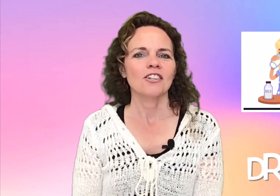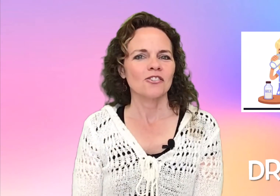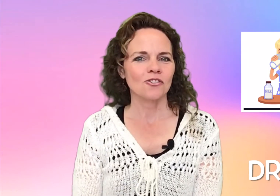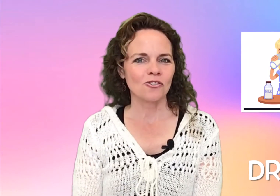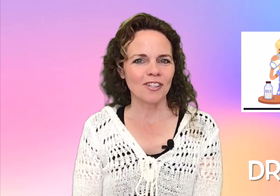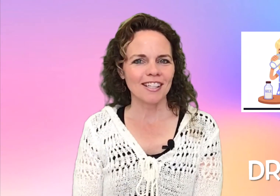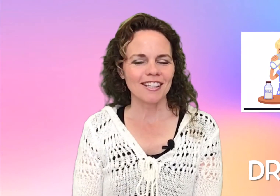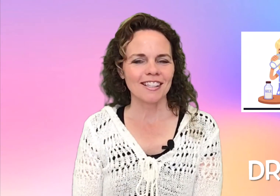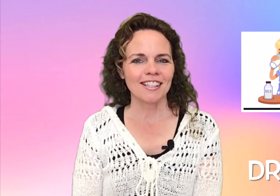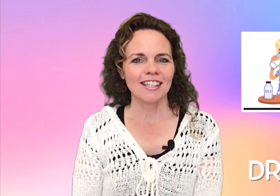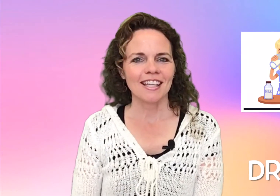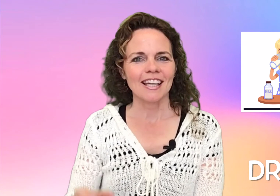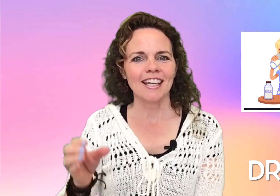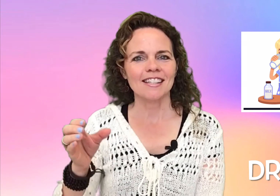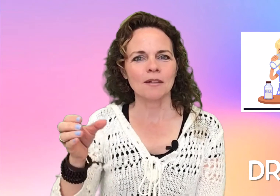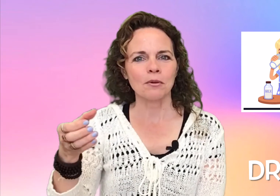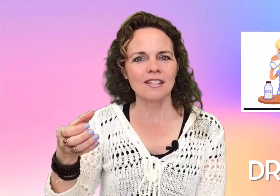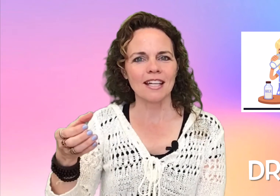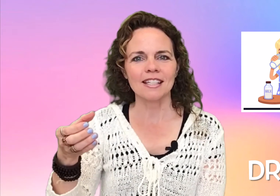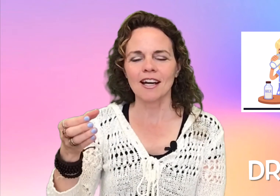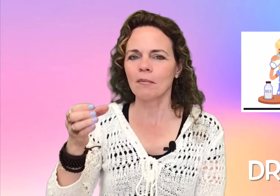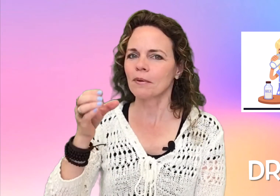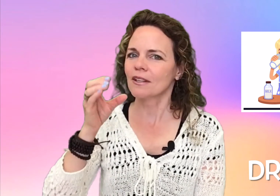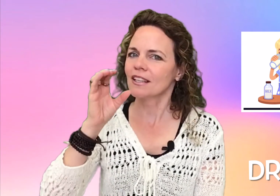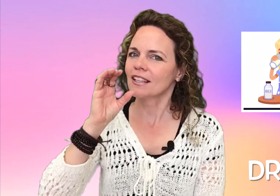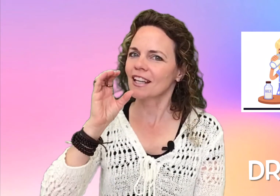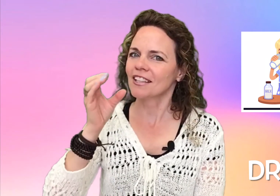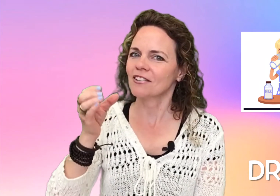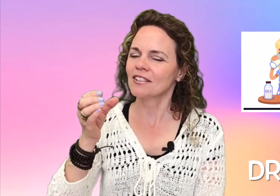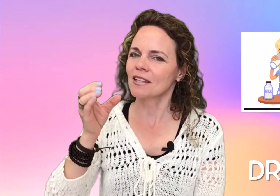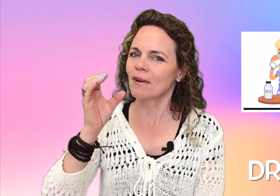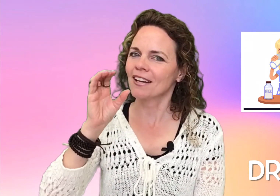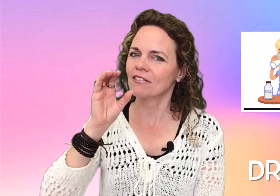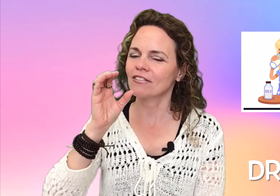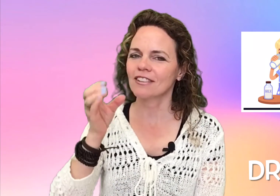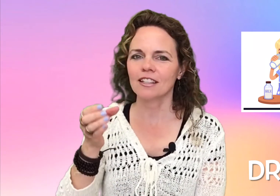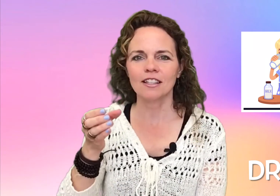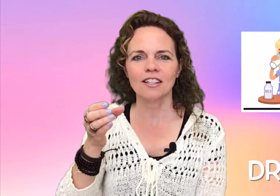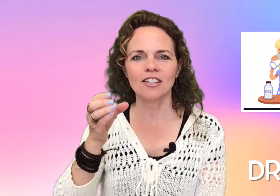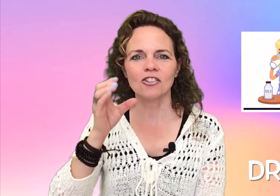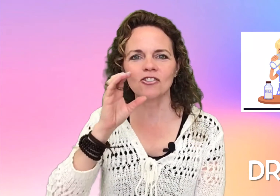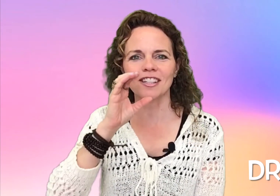Drink is a pretend cup that you sip out of. Drink. drink.